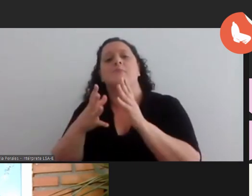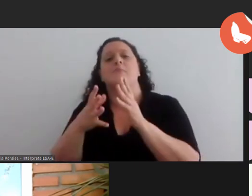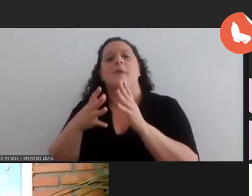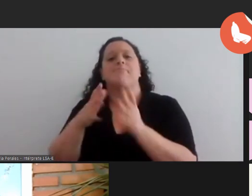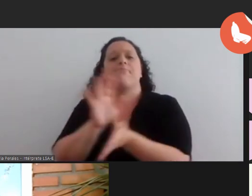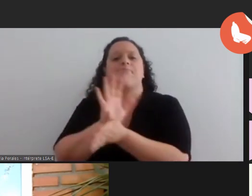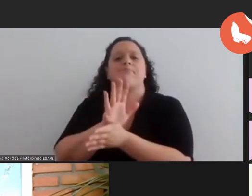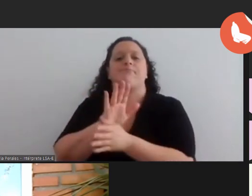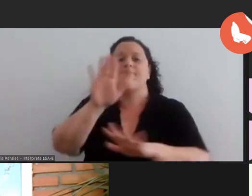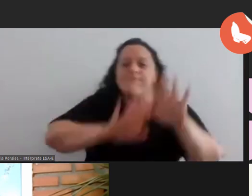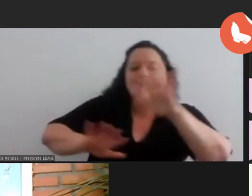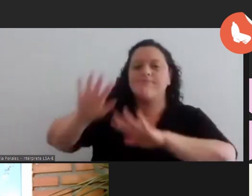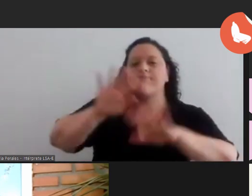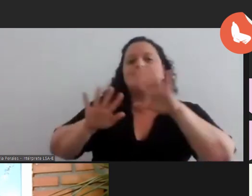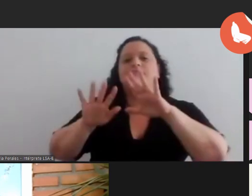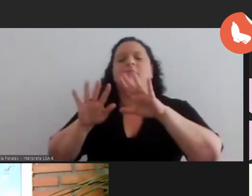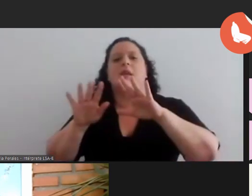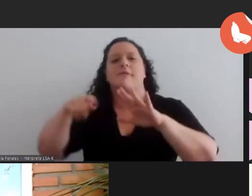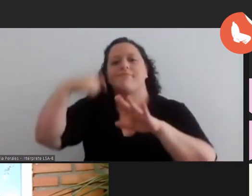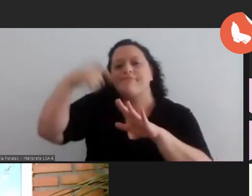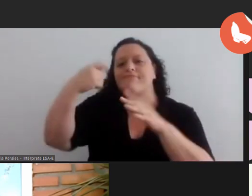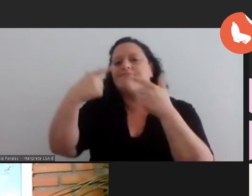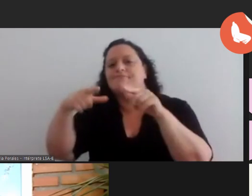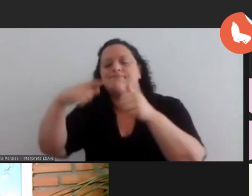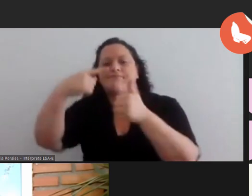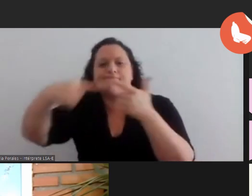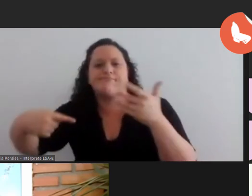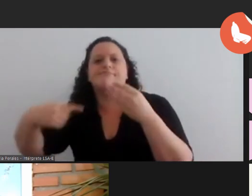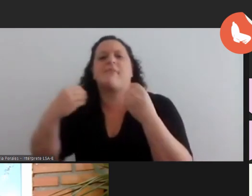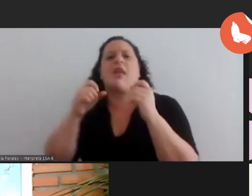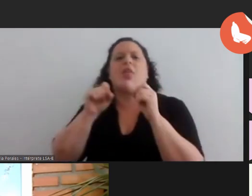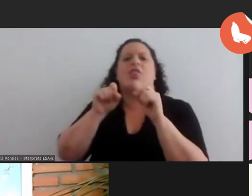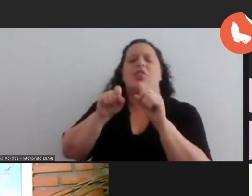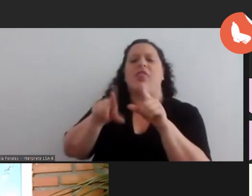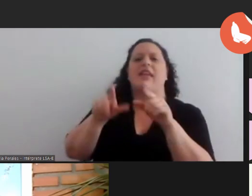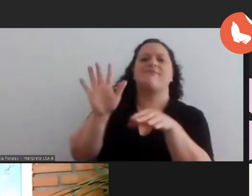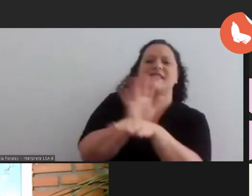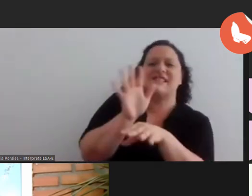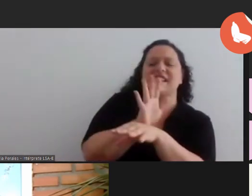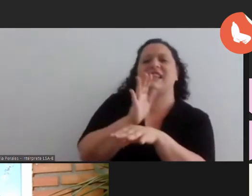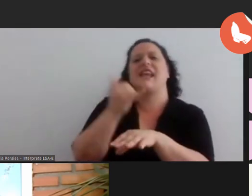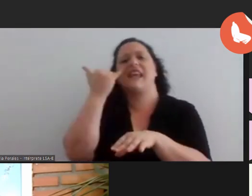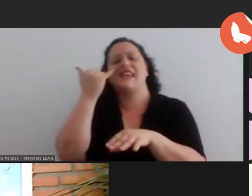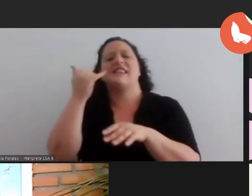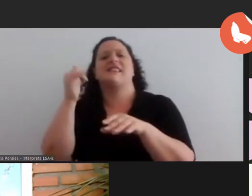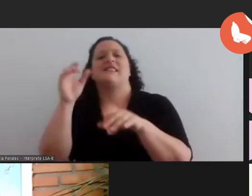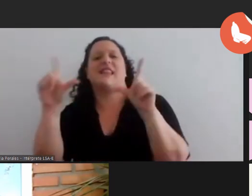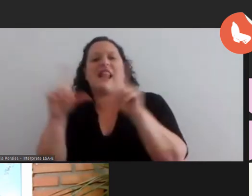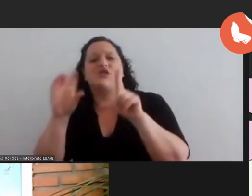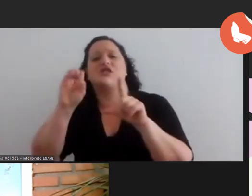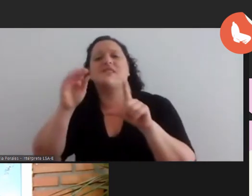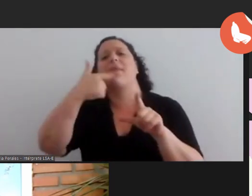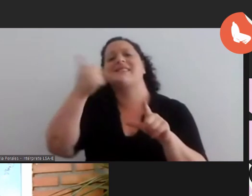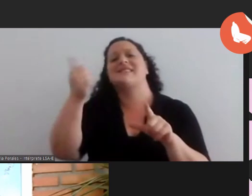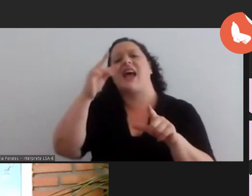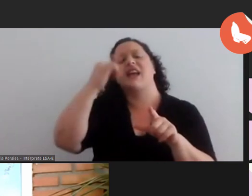with sayaka productions developing cinema and tv projects she is